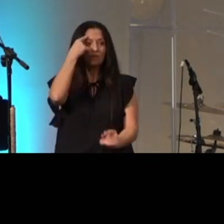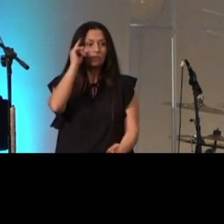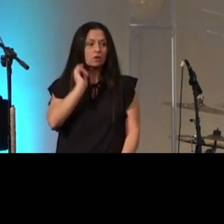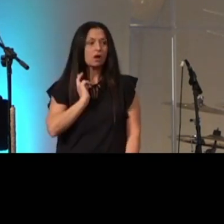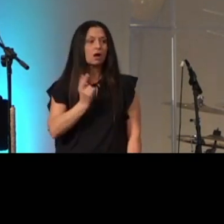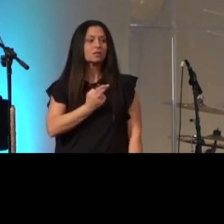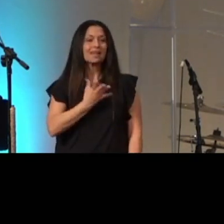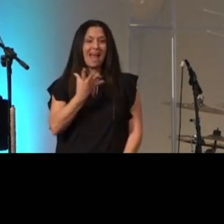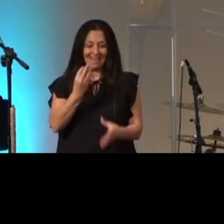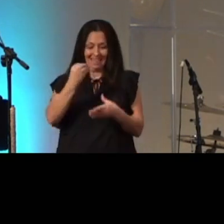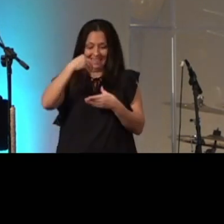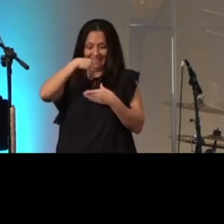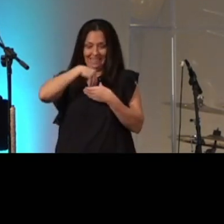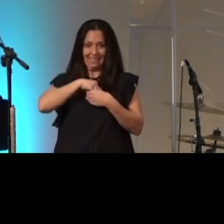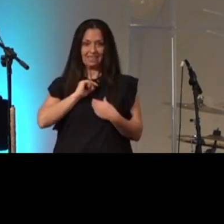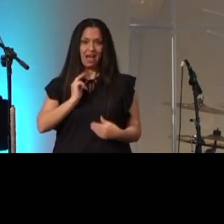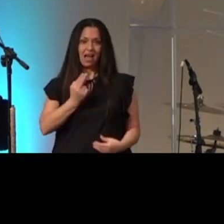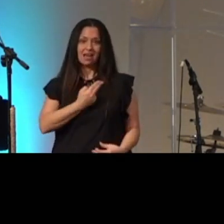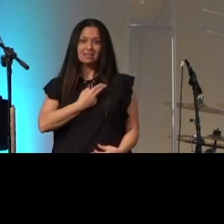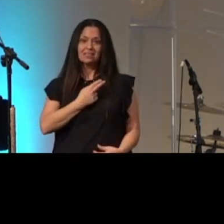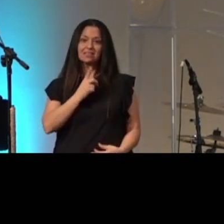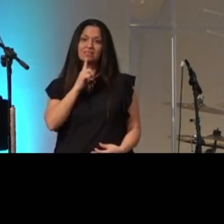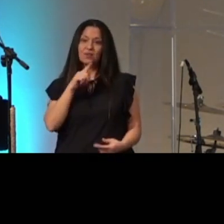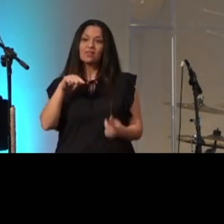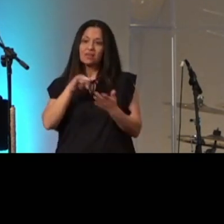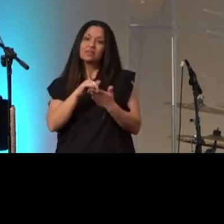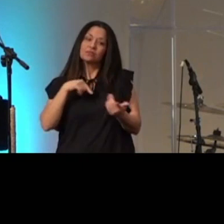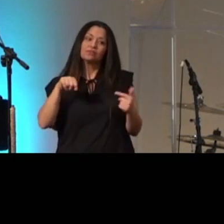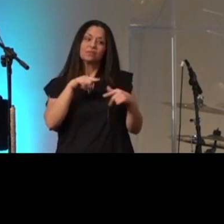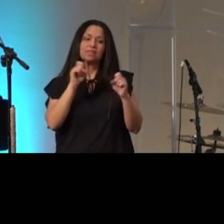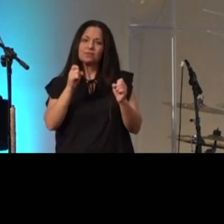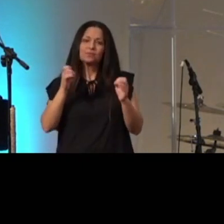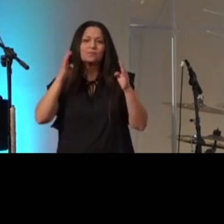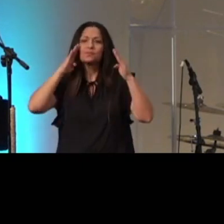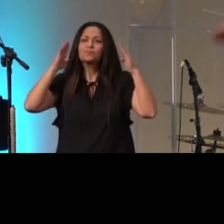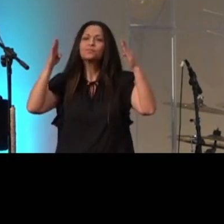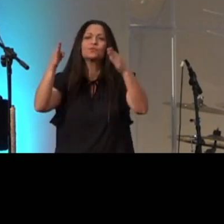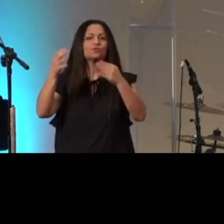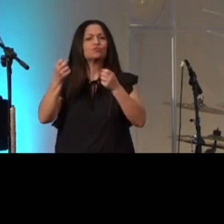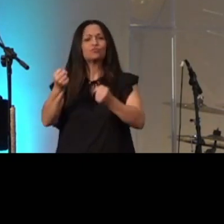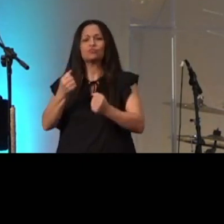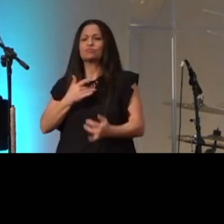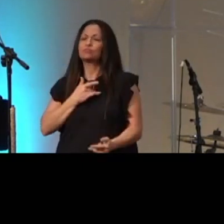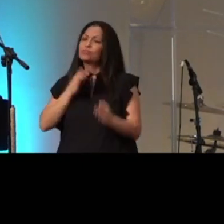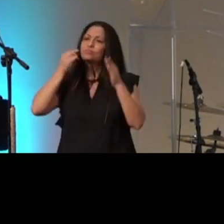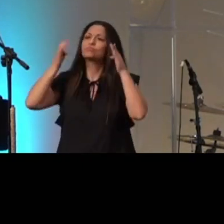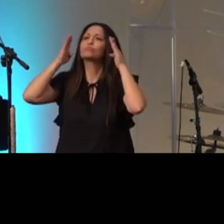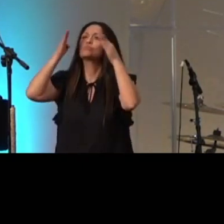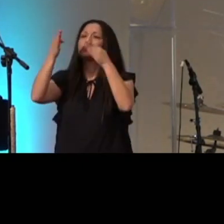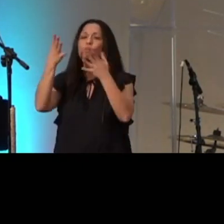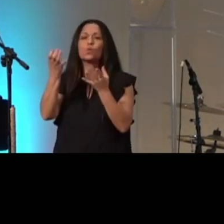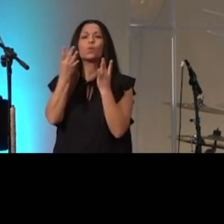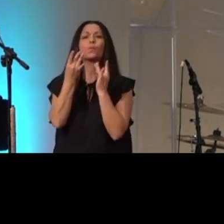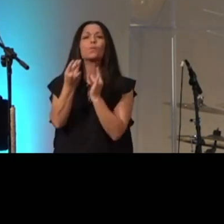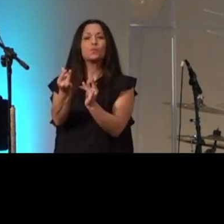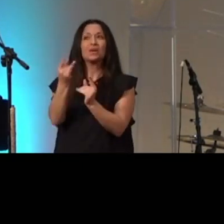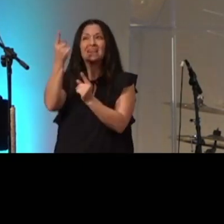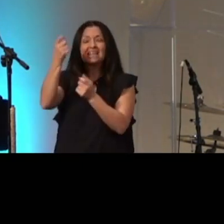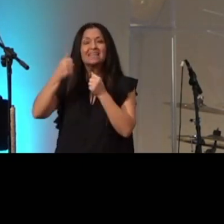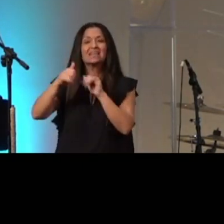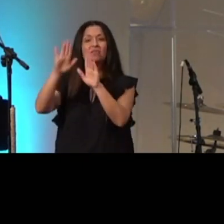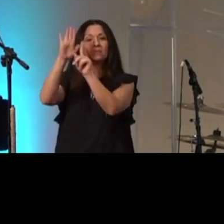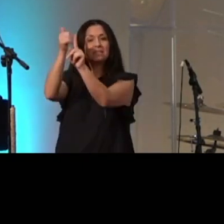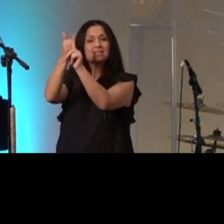in us so that you and I can pursue purity he gave himself for us to redeem us